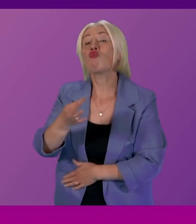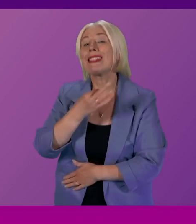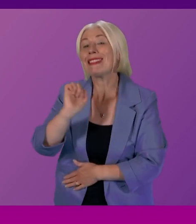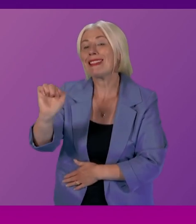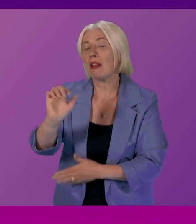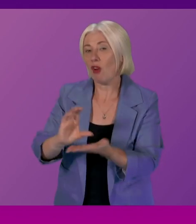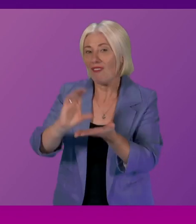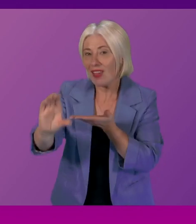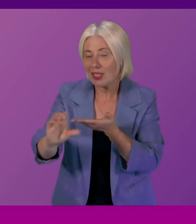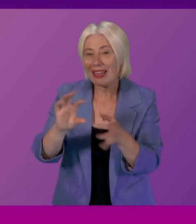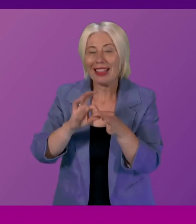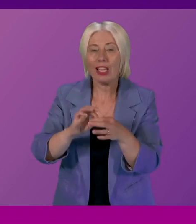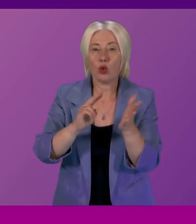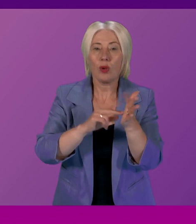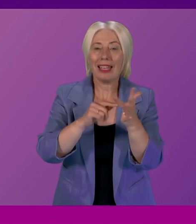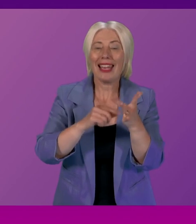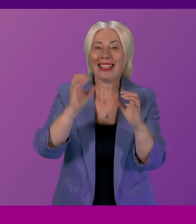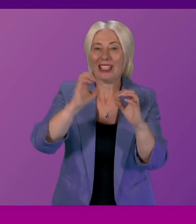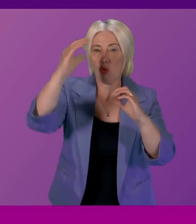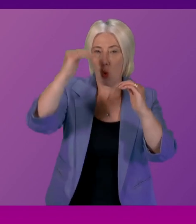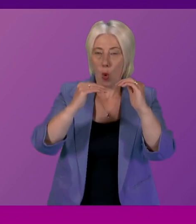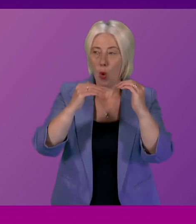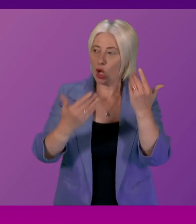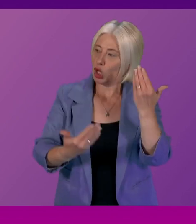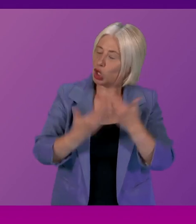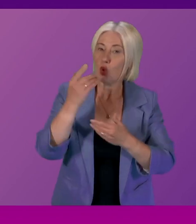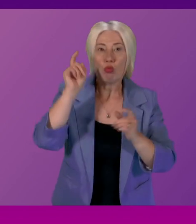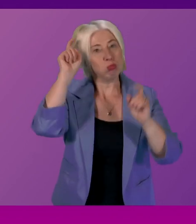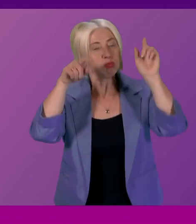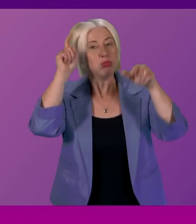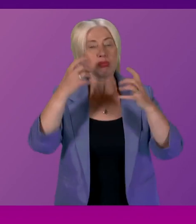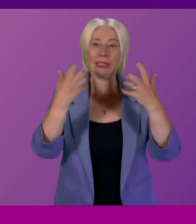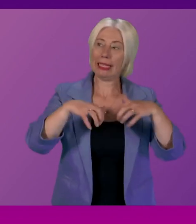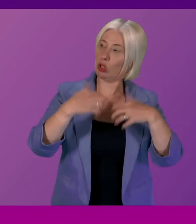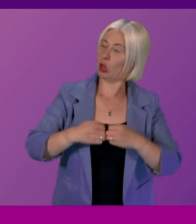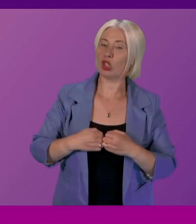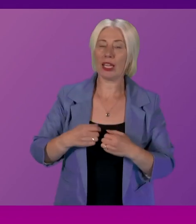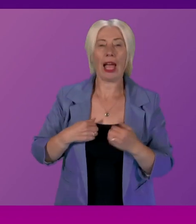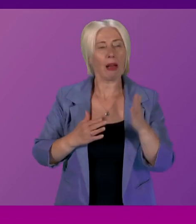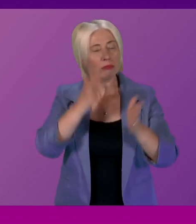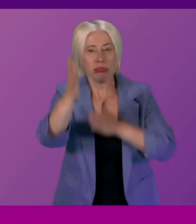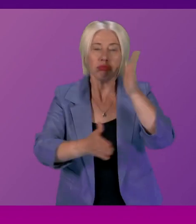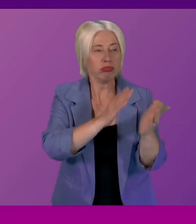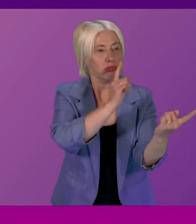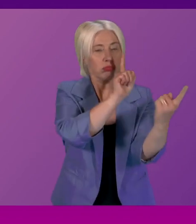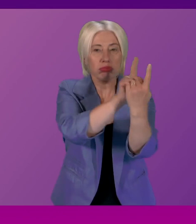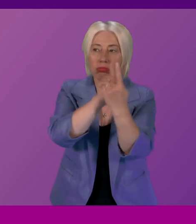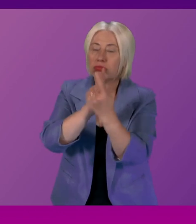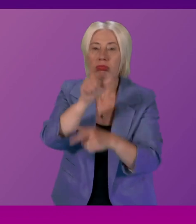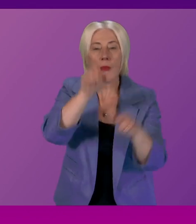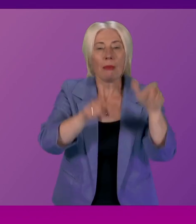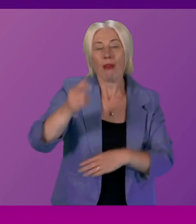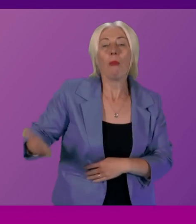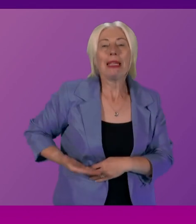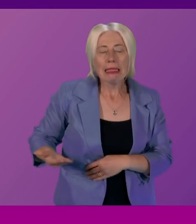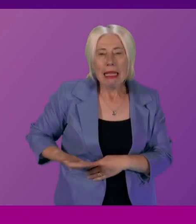when it comes to net zero particularly when it comes to new and innovative technologies when I speak to business time and time and time again they